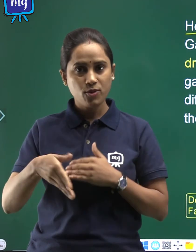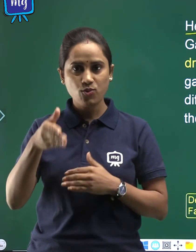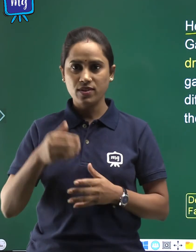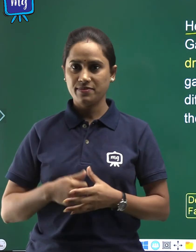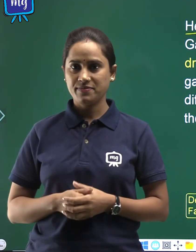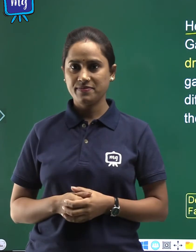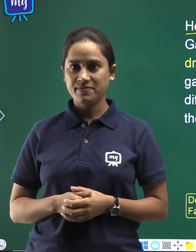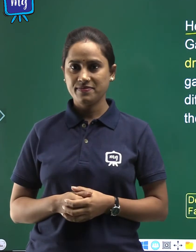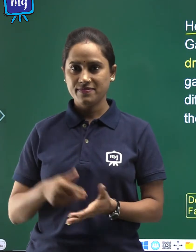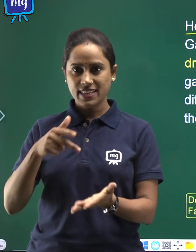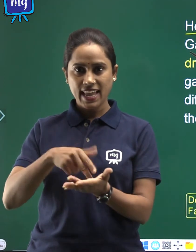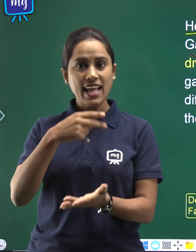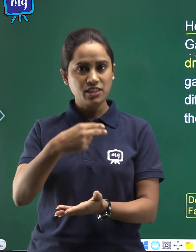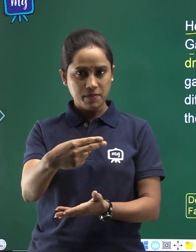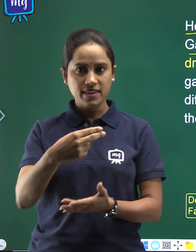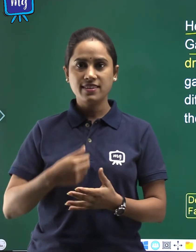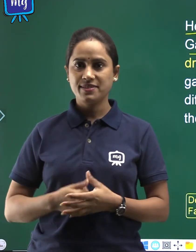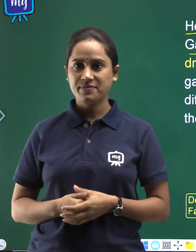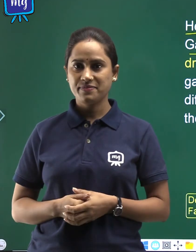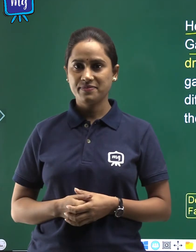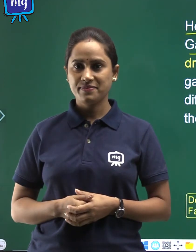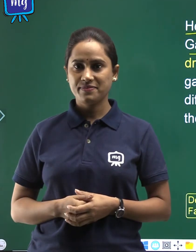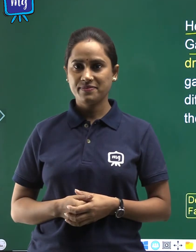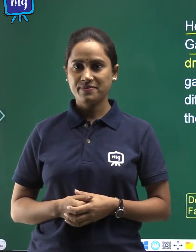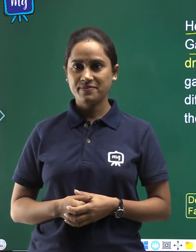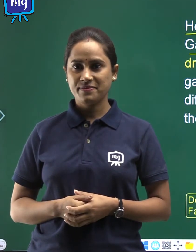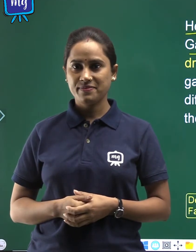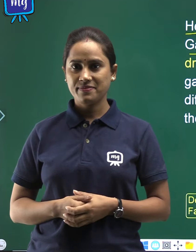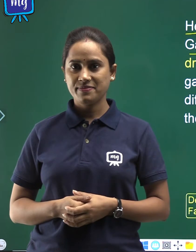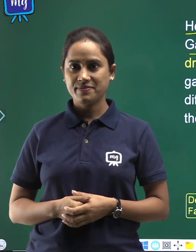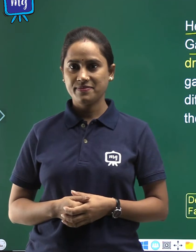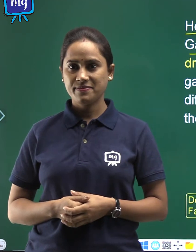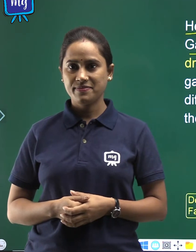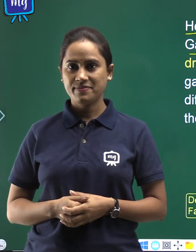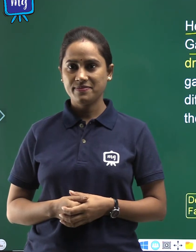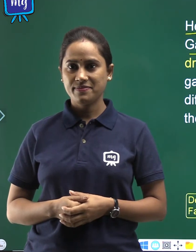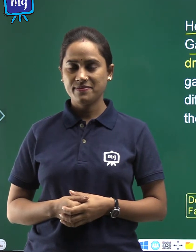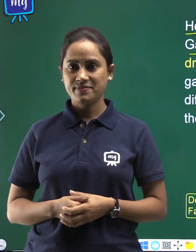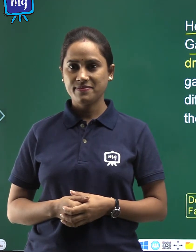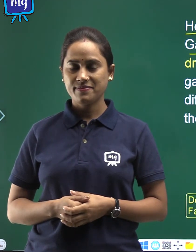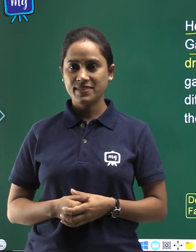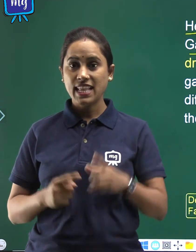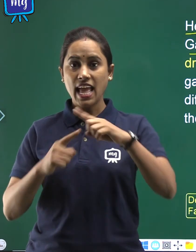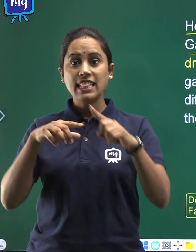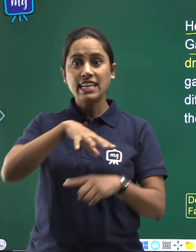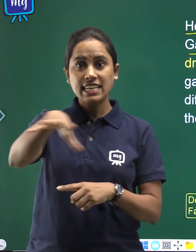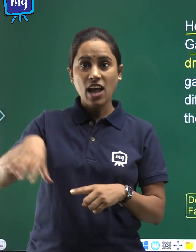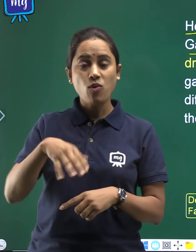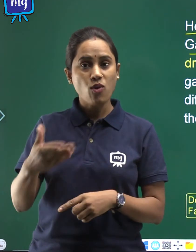Gelsberg, the town of